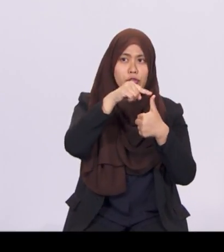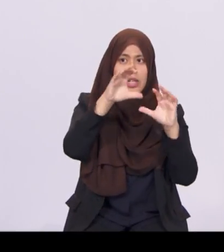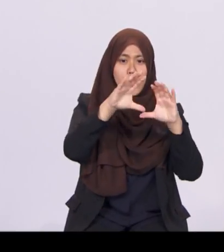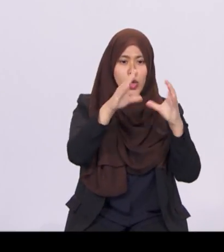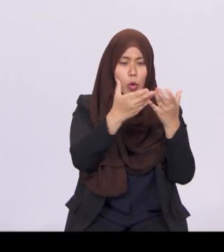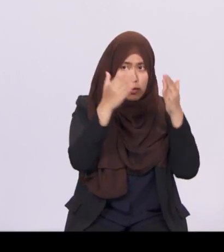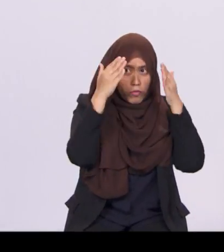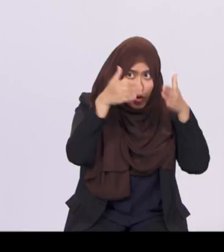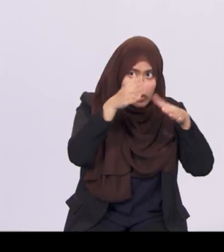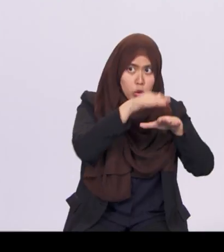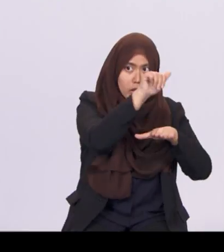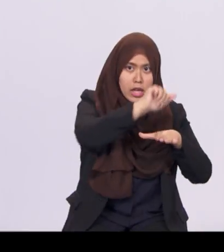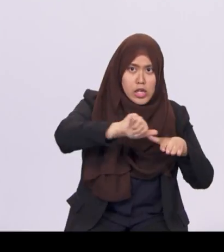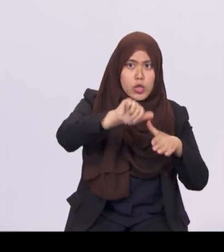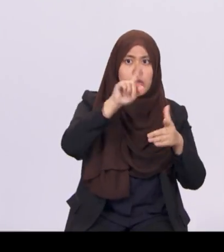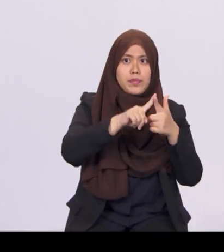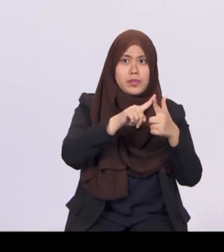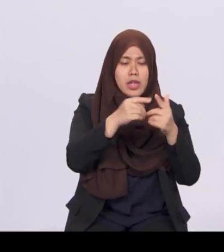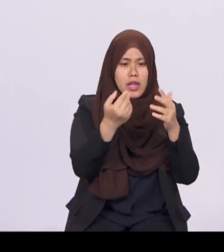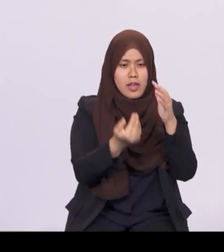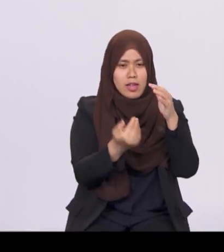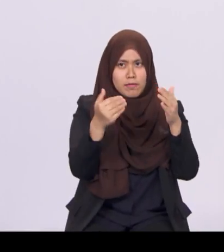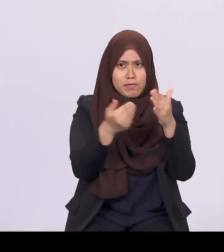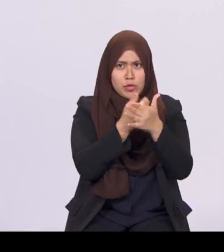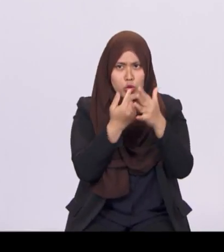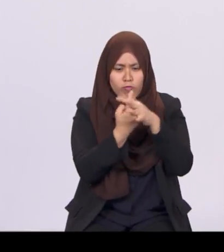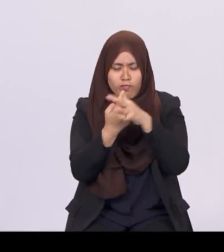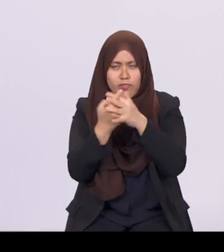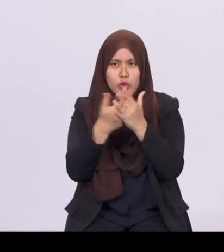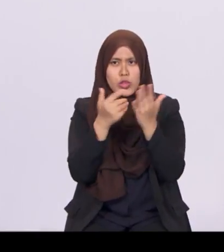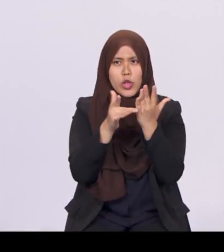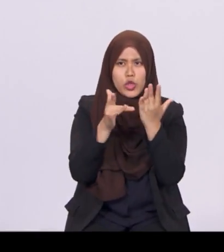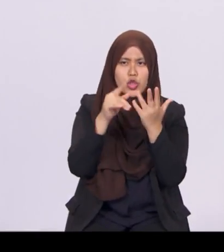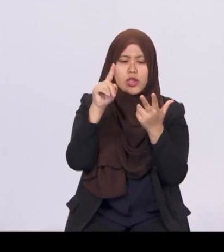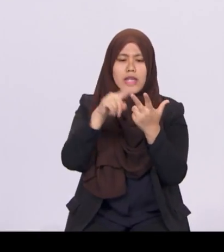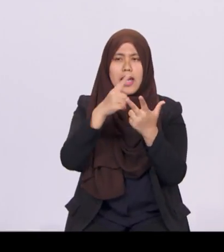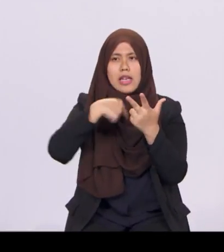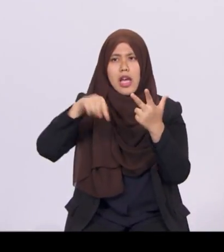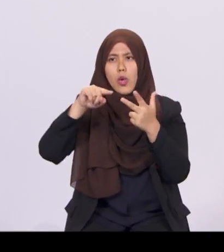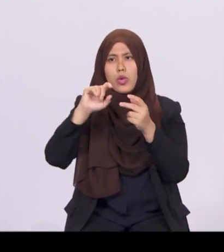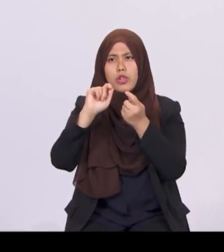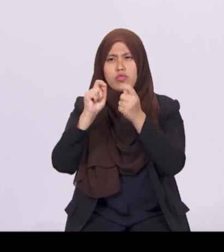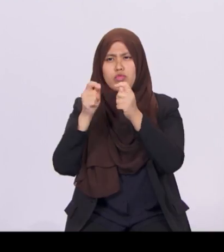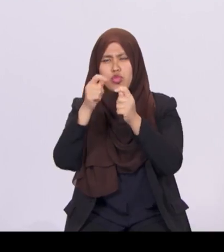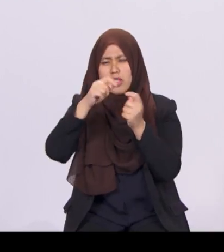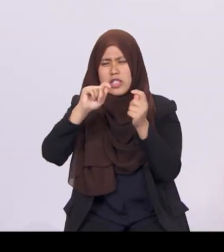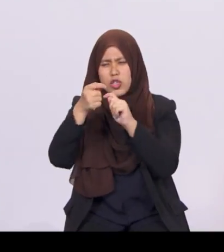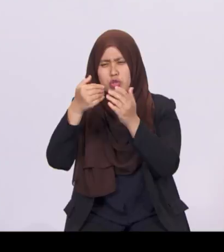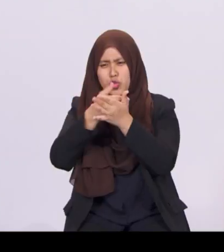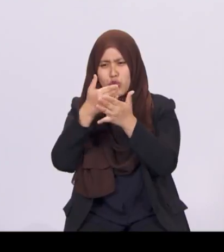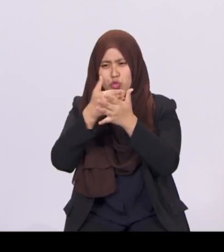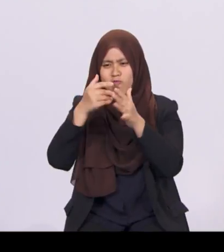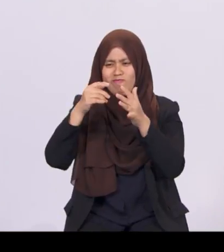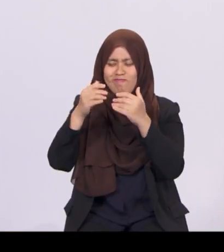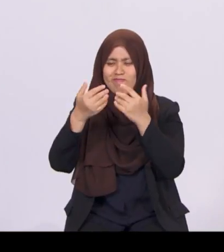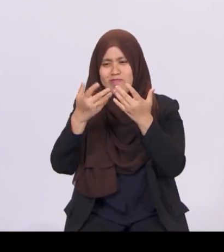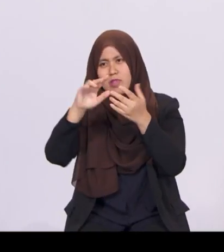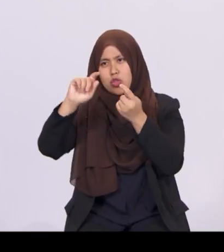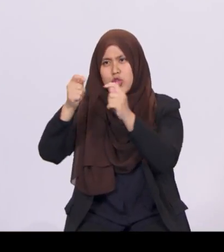the emergence of new technologies, and our demographic transition. And what changes do we have to make? New